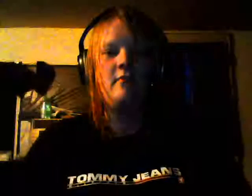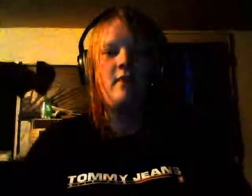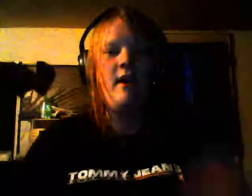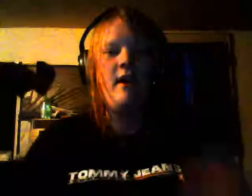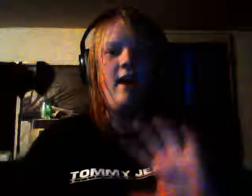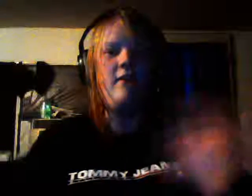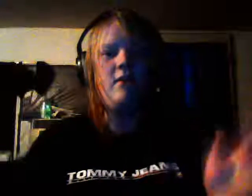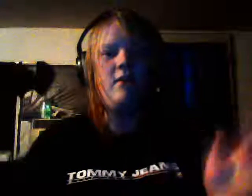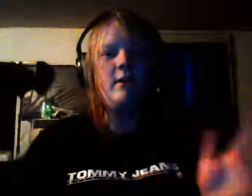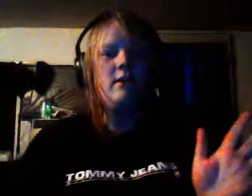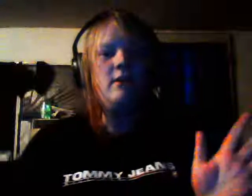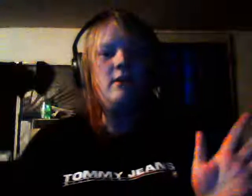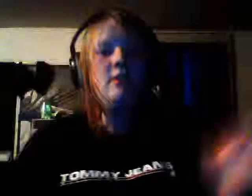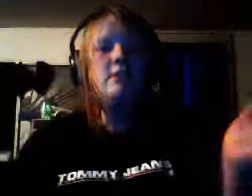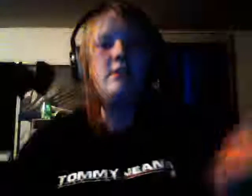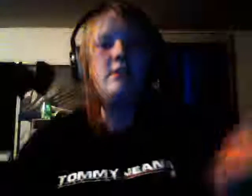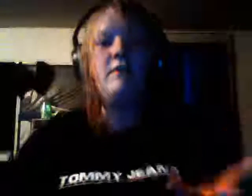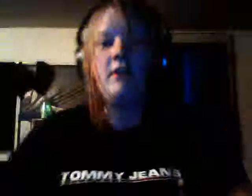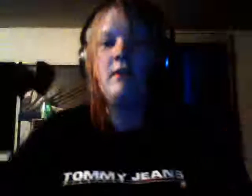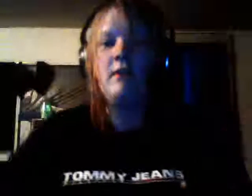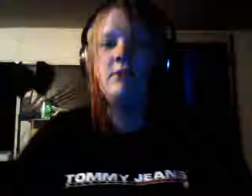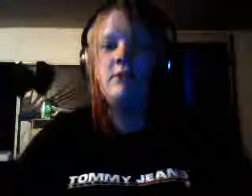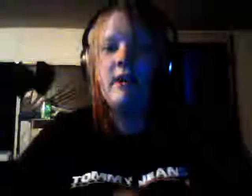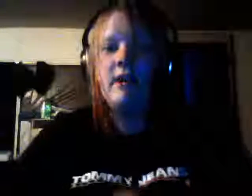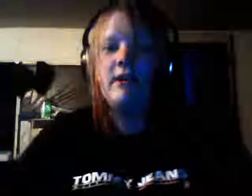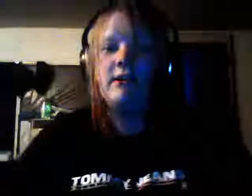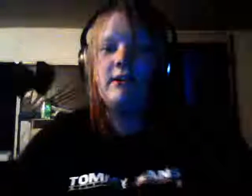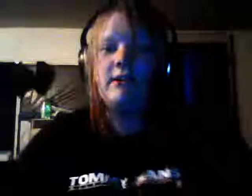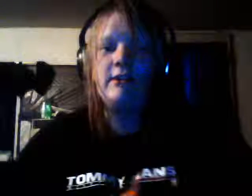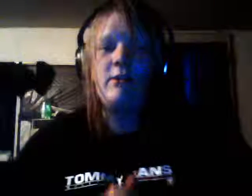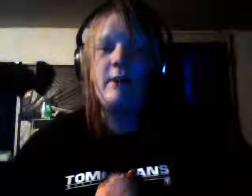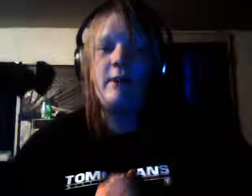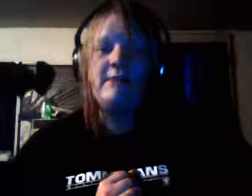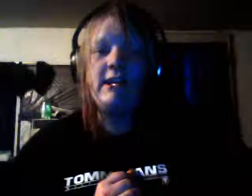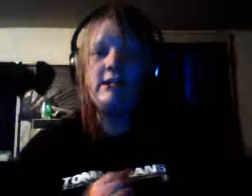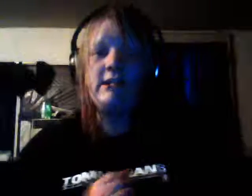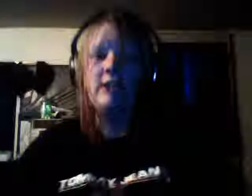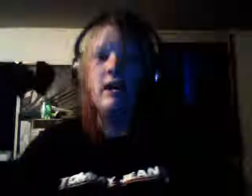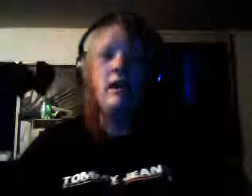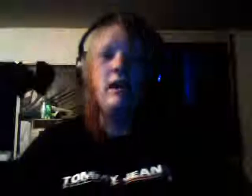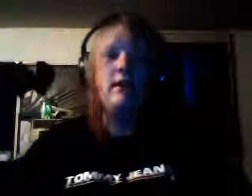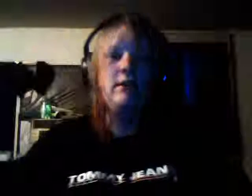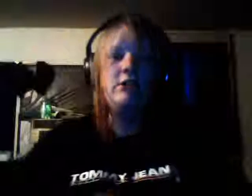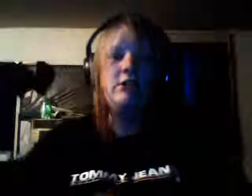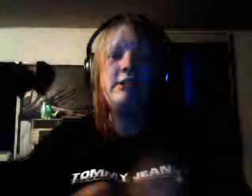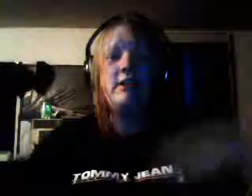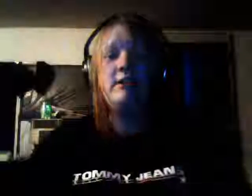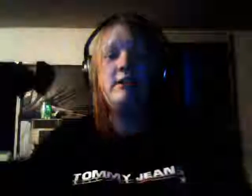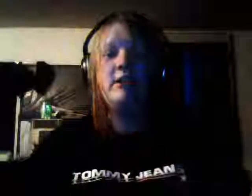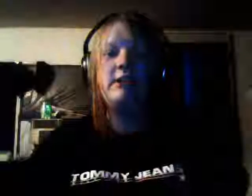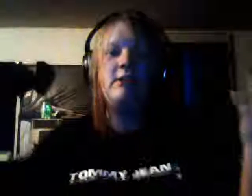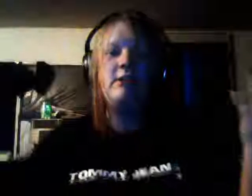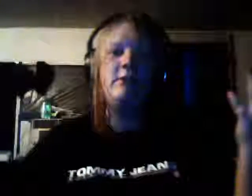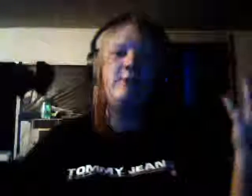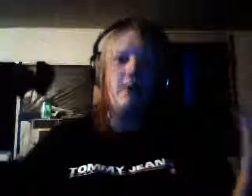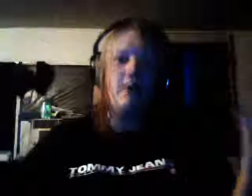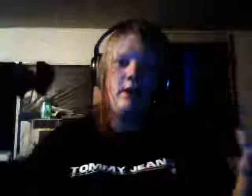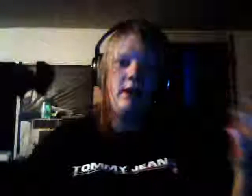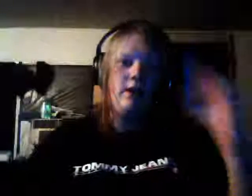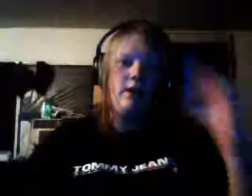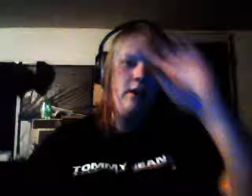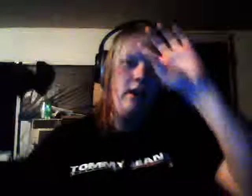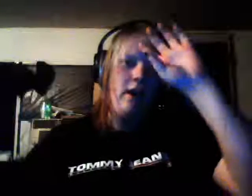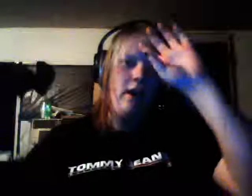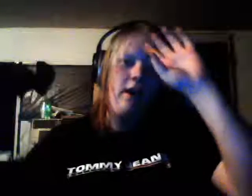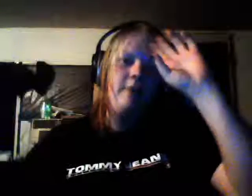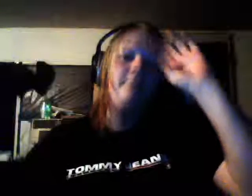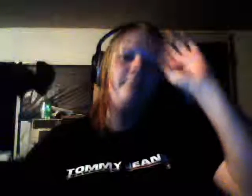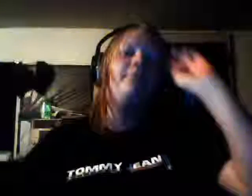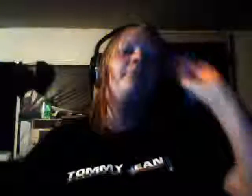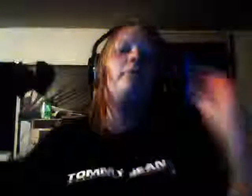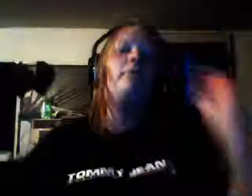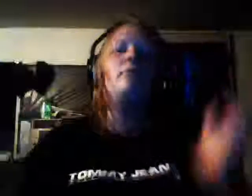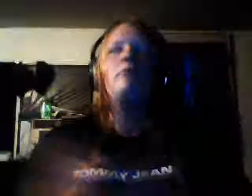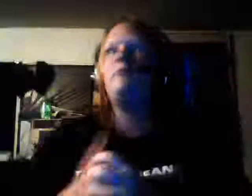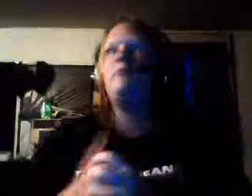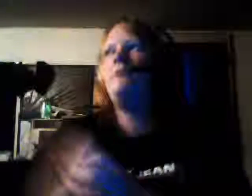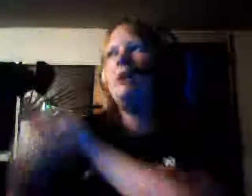hey everyone so I figured I would do like a little update just to kind of let you guys know what's been going on ignore